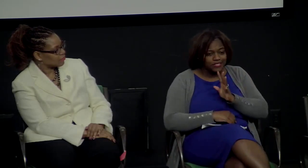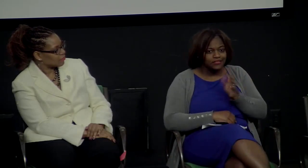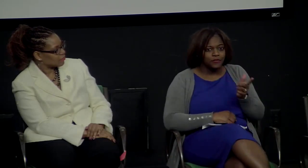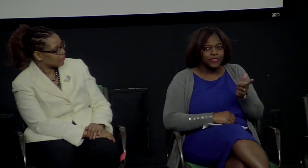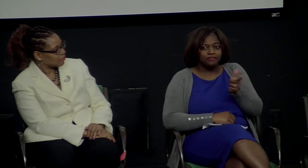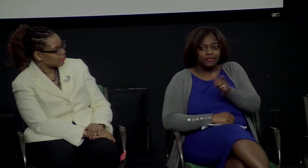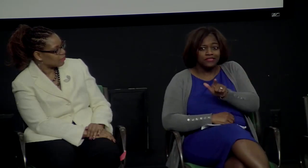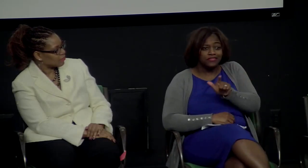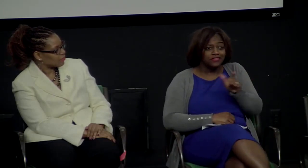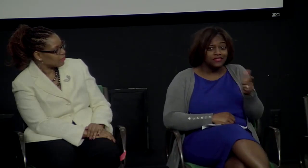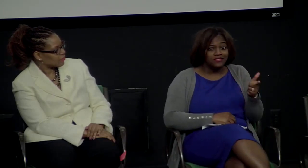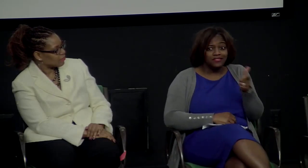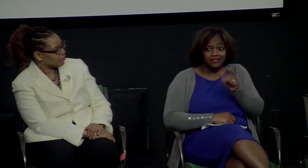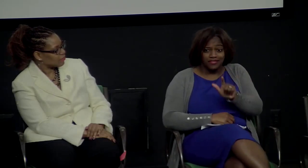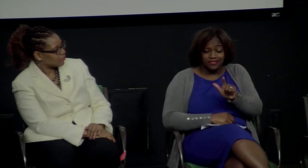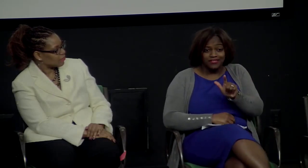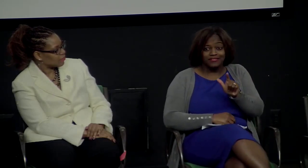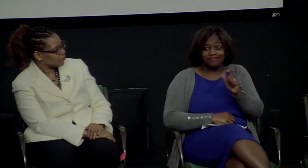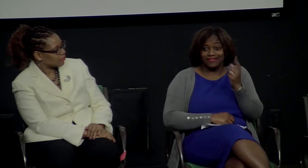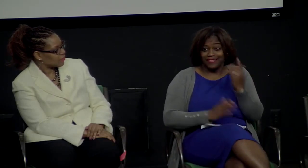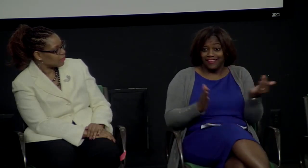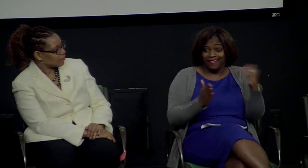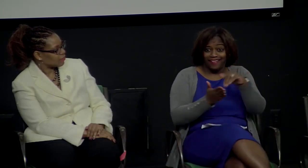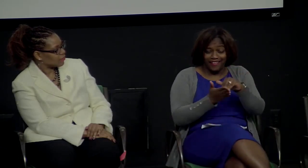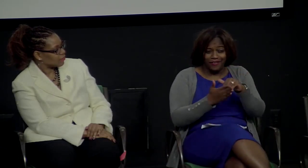And we were working specifically on our voicing skills, taking turns